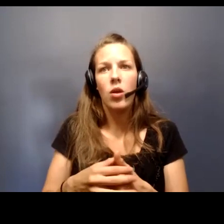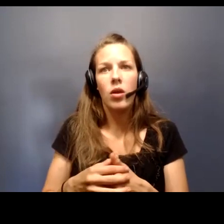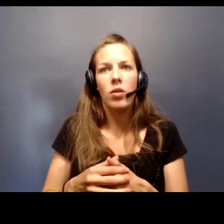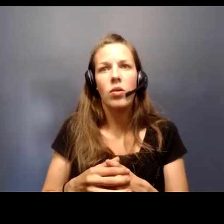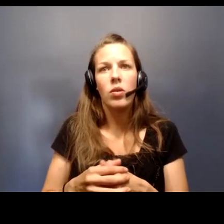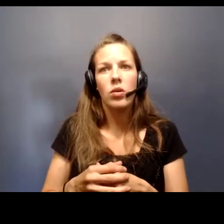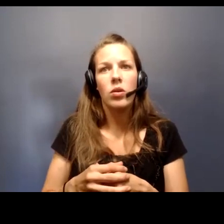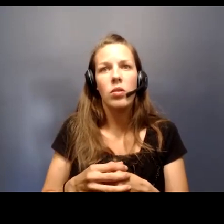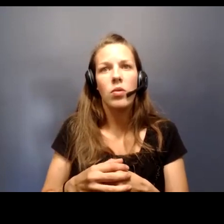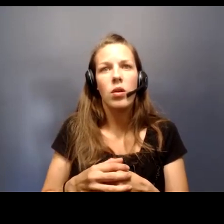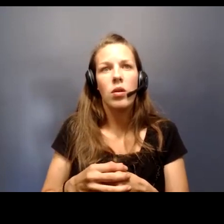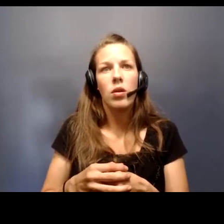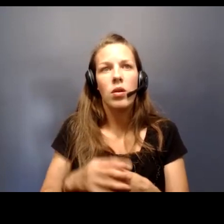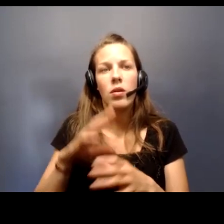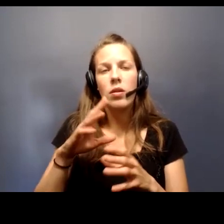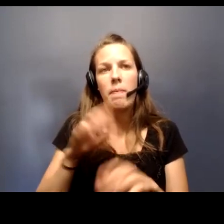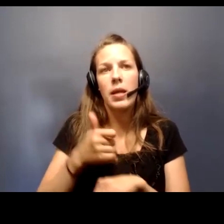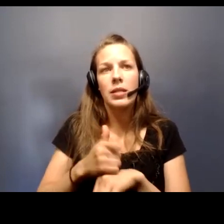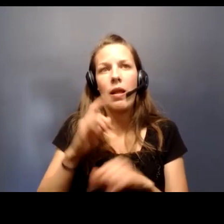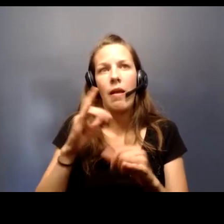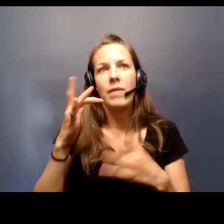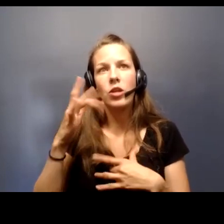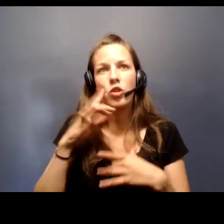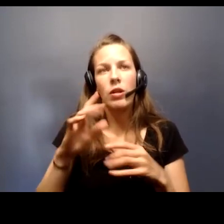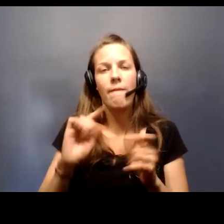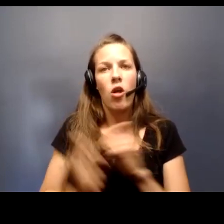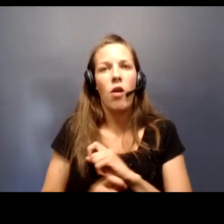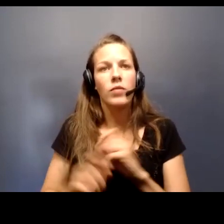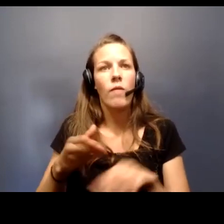illness just based on how infection evolves over time.